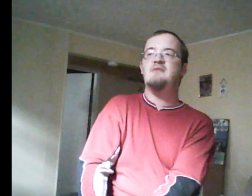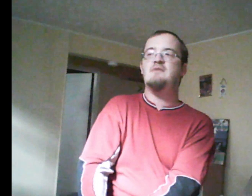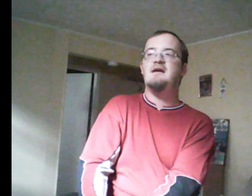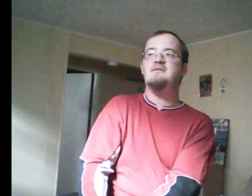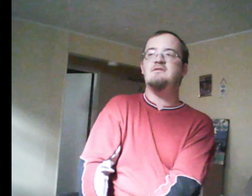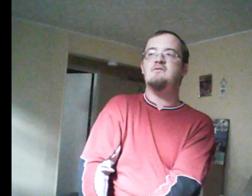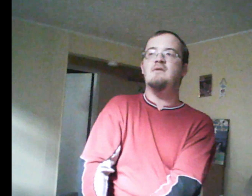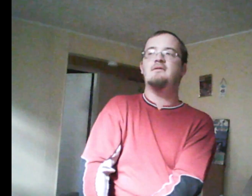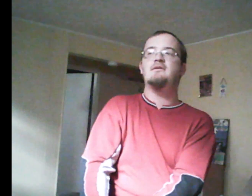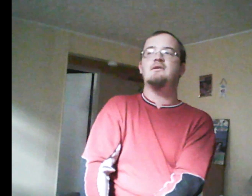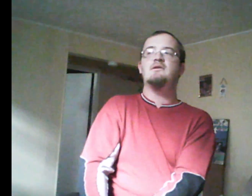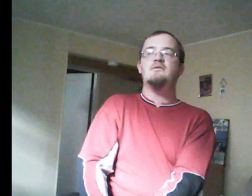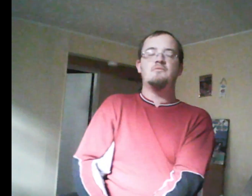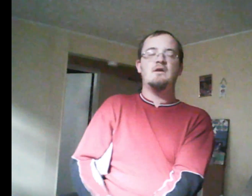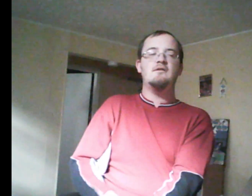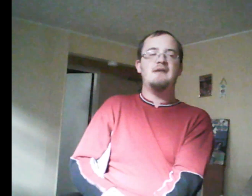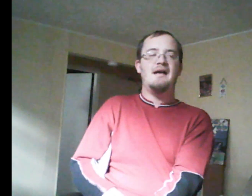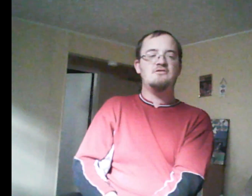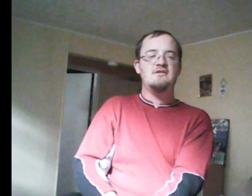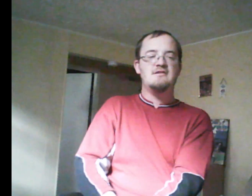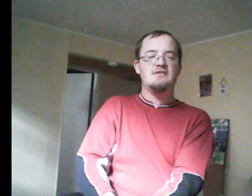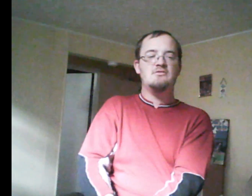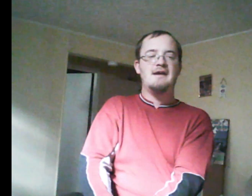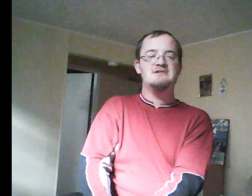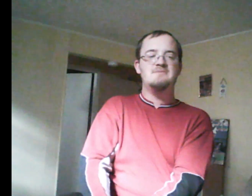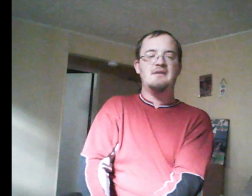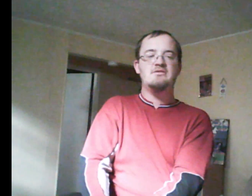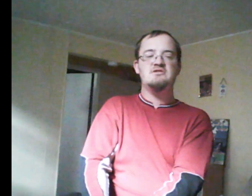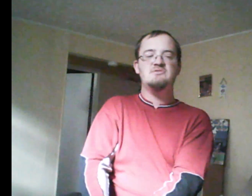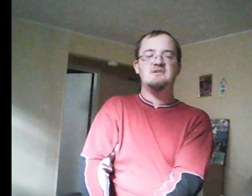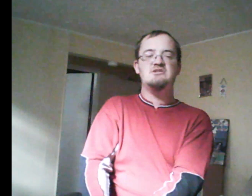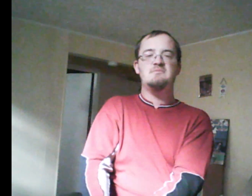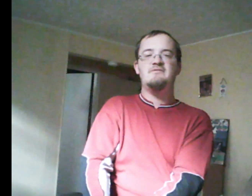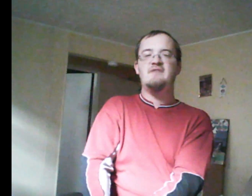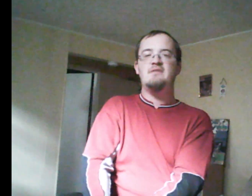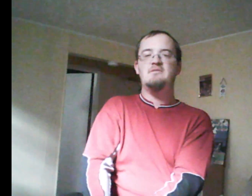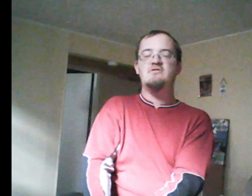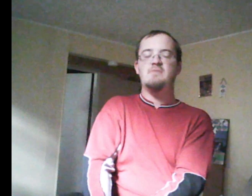Rick out of the school. Marco and Alex tried to talk to Radish about the situation, but failed miserably.